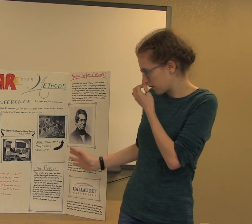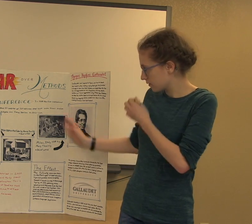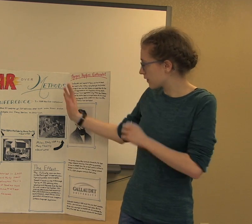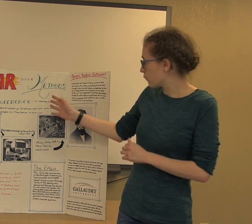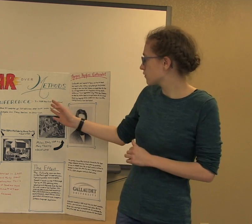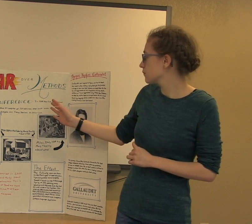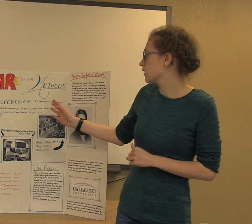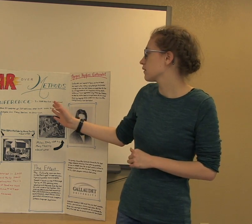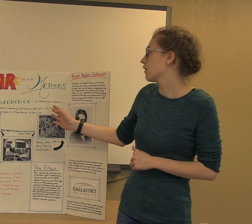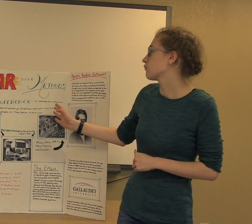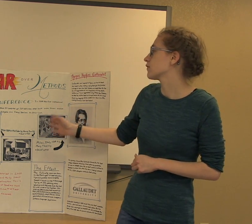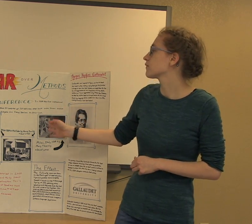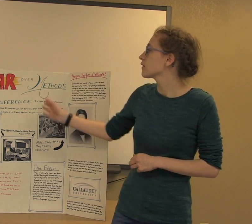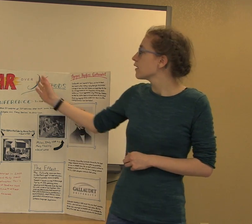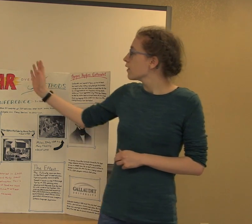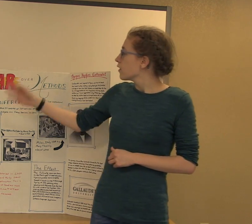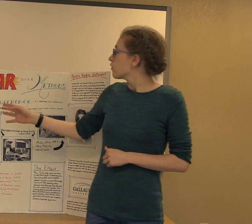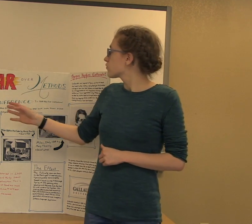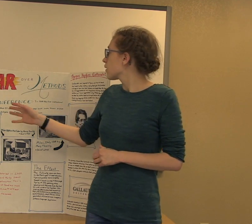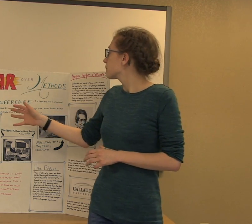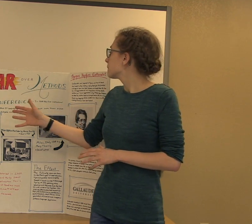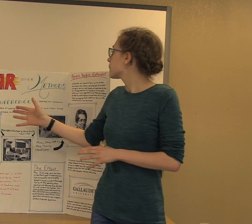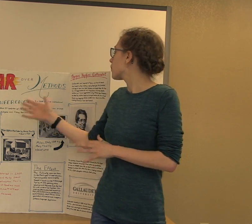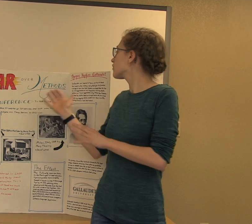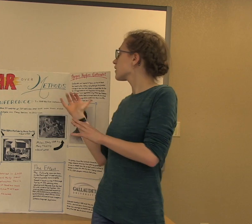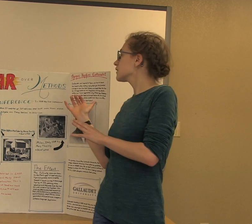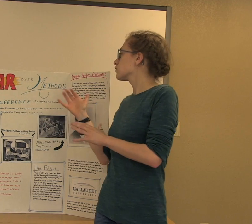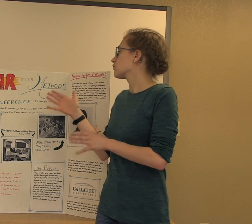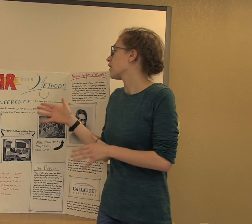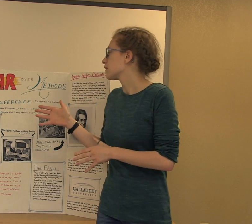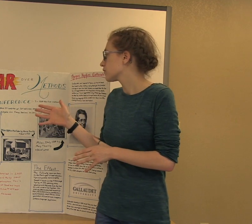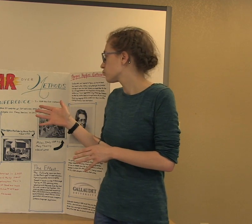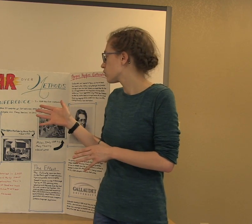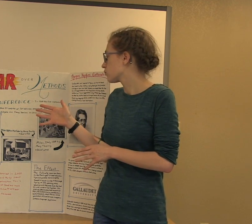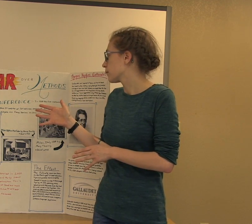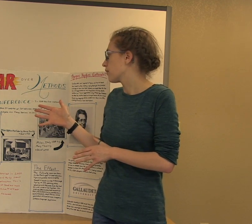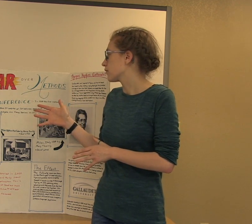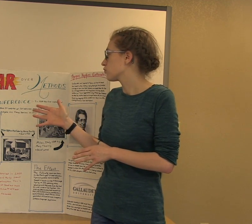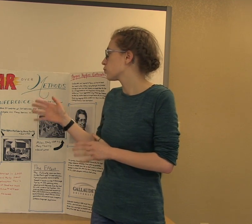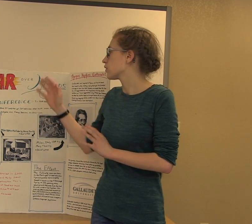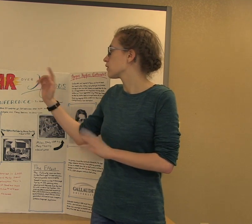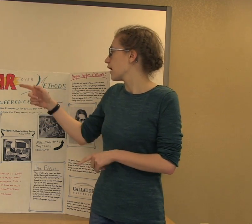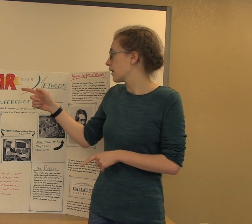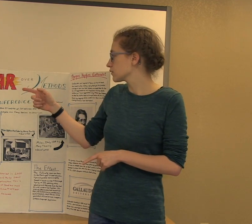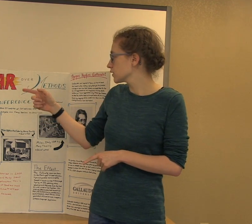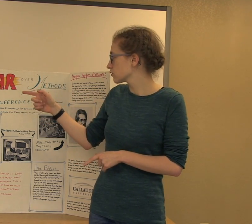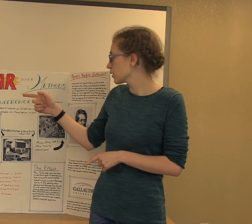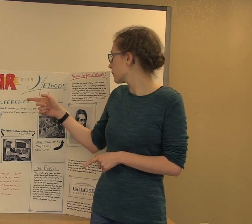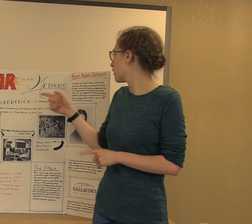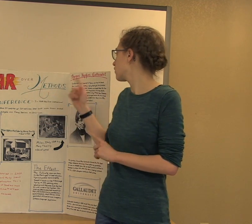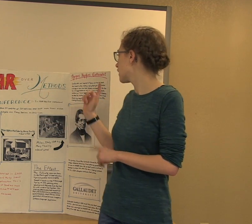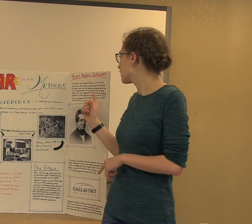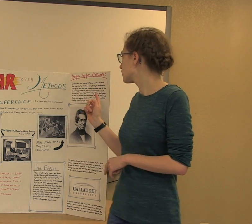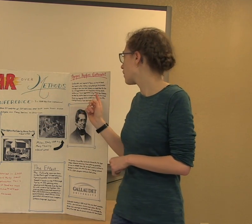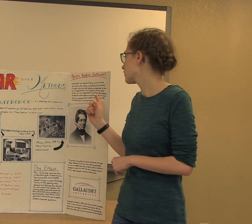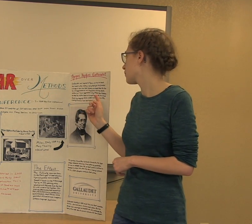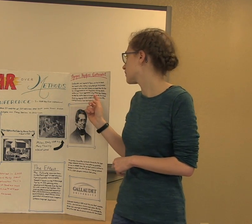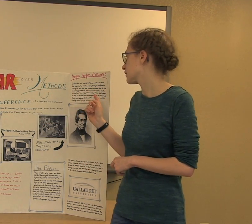That was the Milan Conference. Some performance on either side of this war over methods were Alexander Graham Bell and Thomas Hopkins